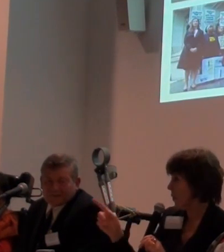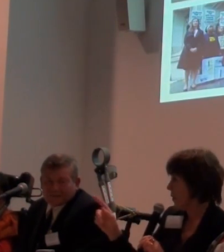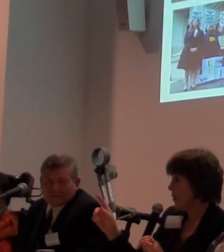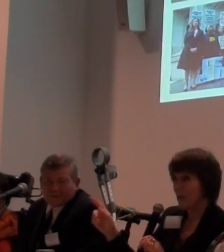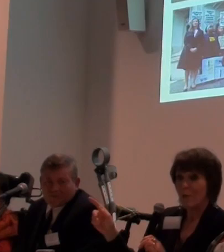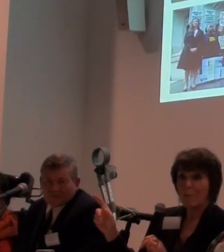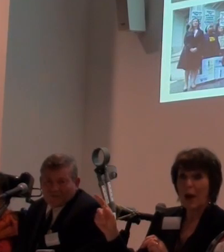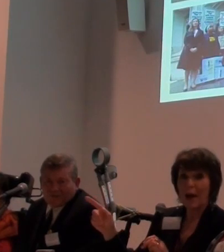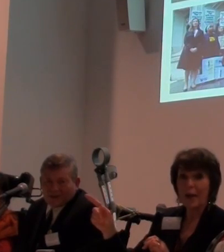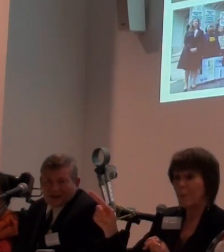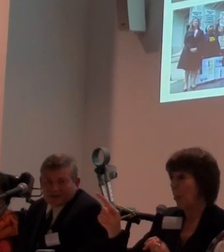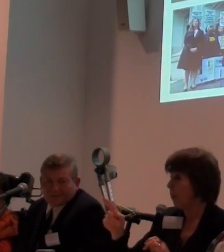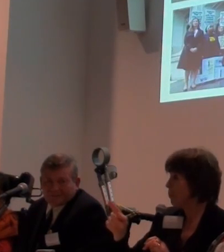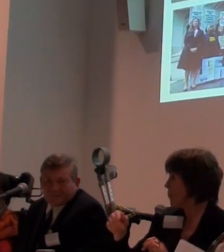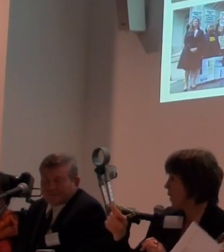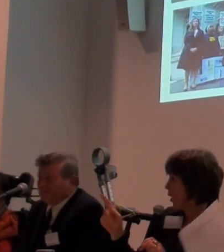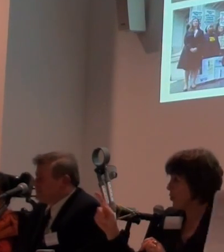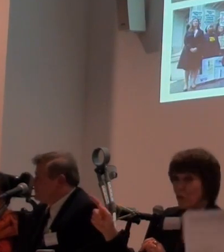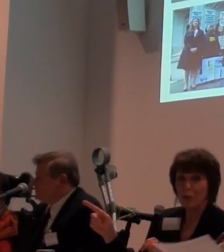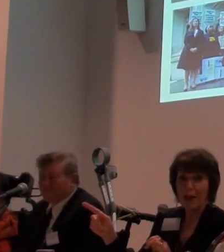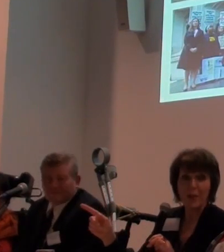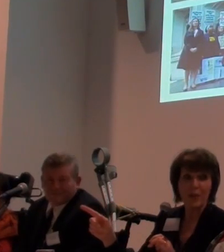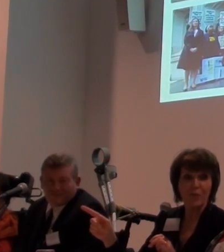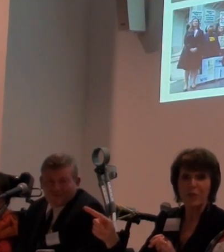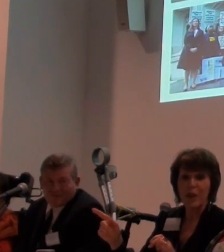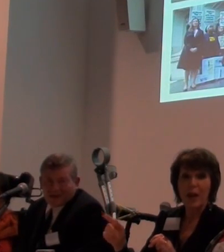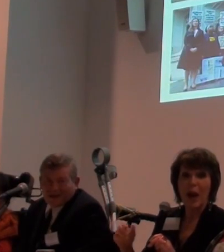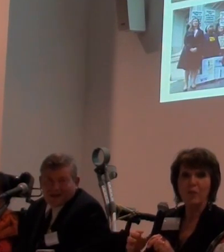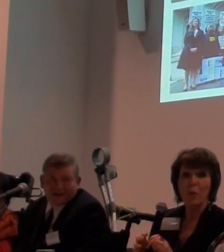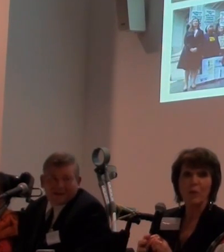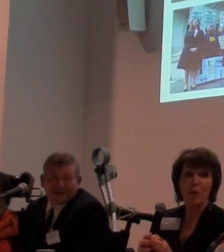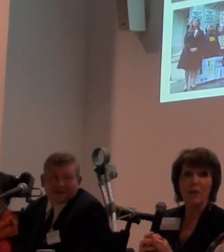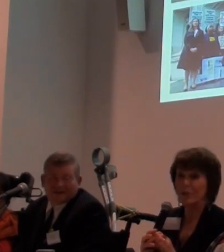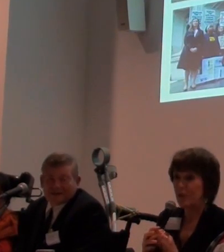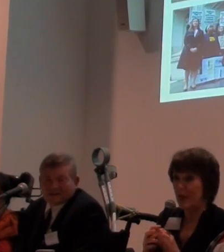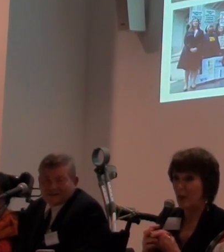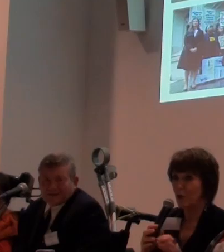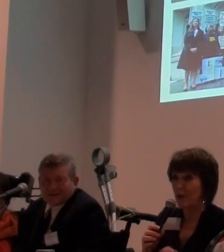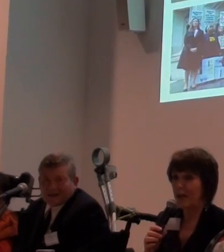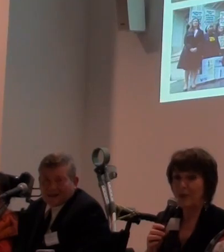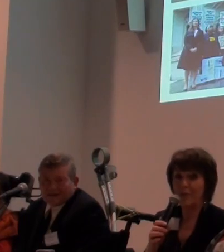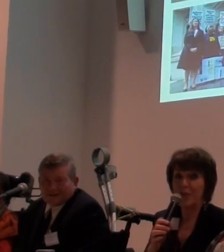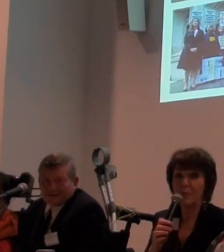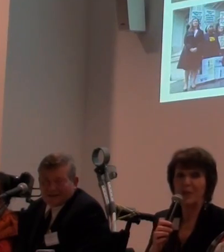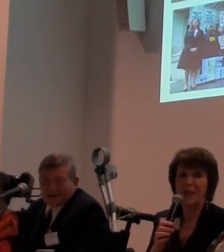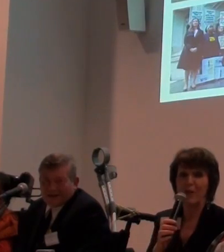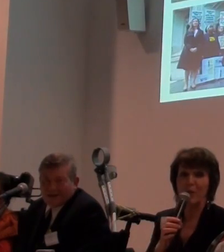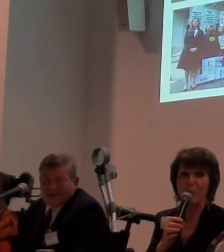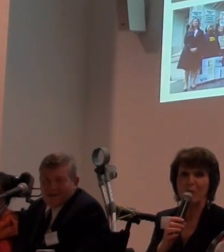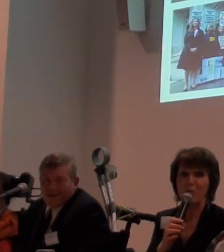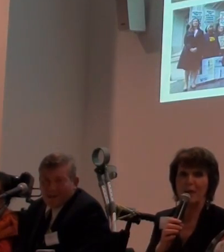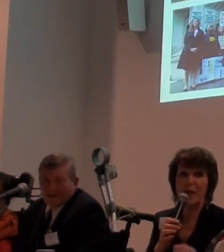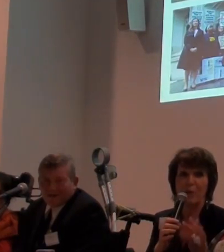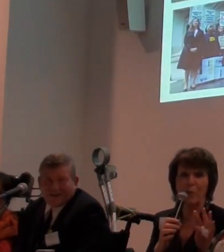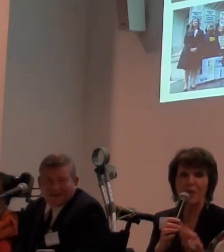by Access All Areas. And John McClane isn't here, although he never lets anybody down.